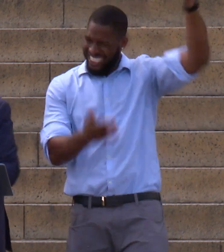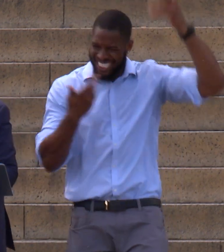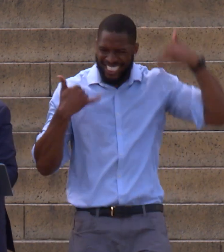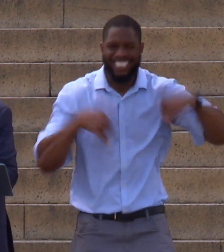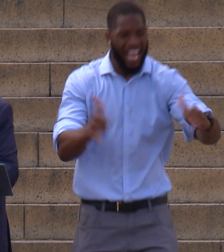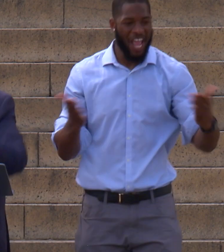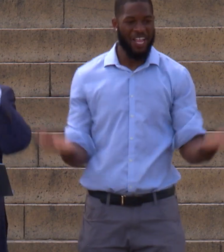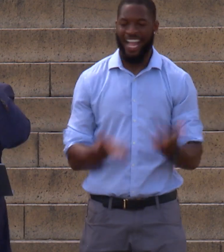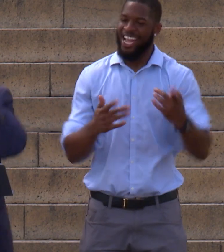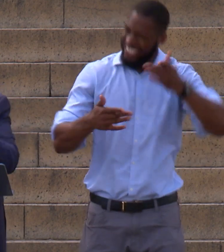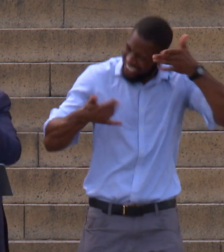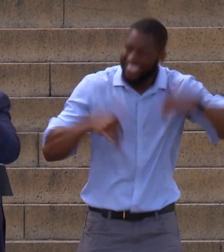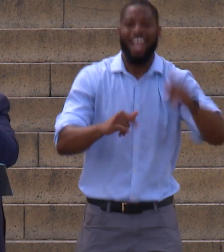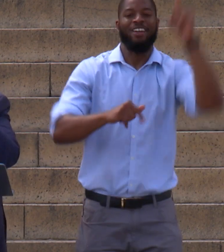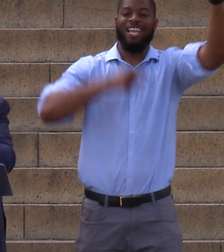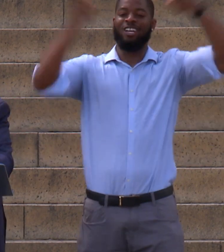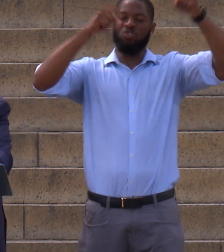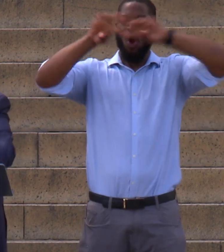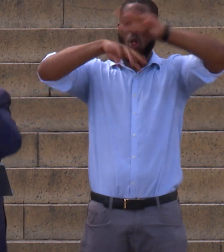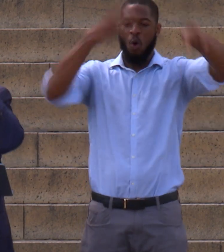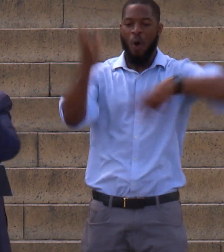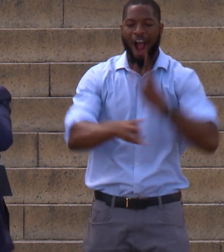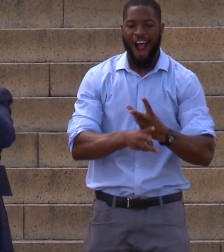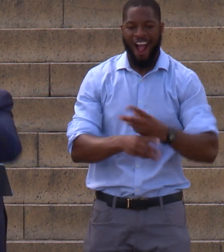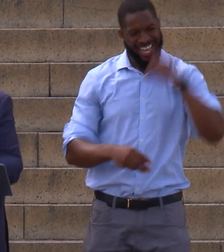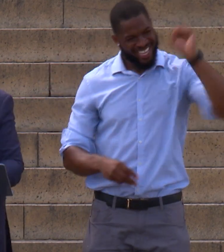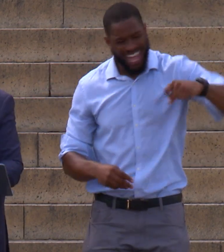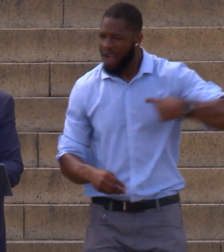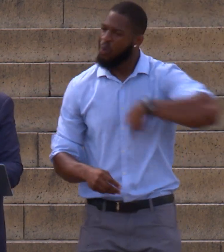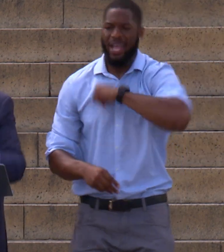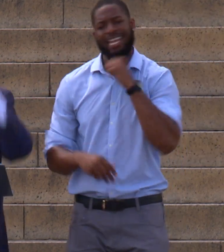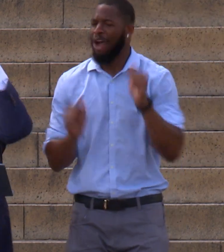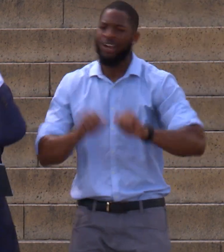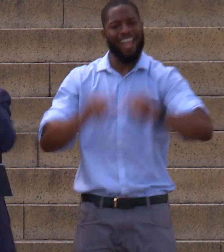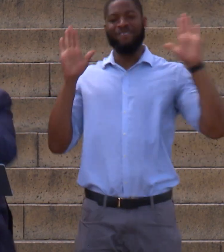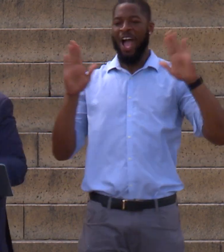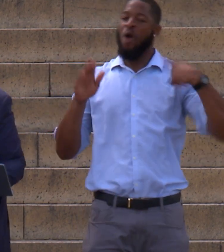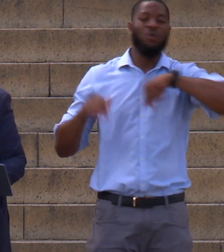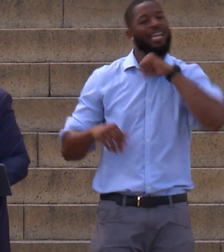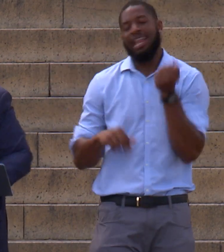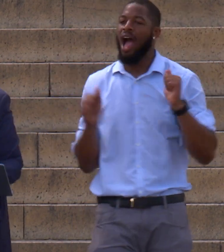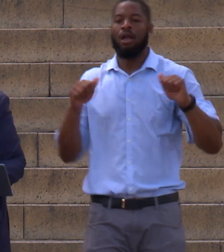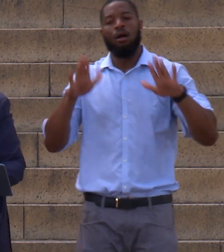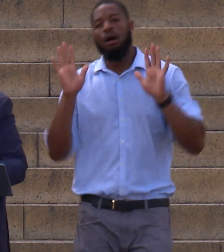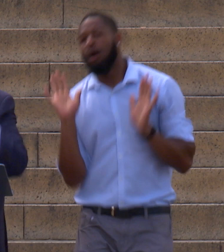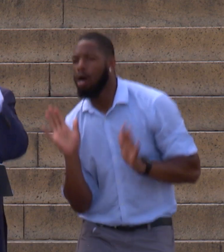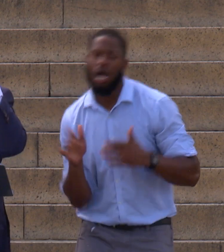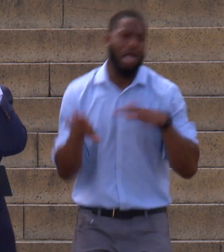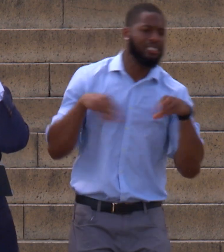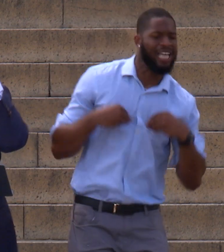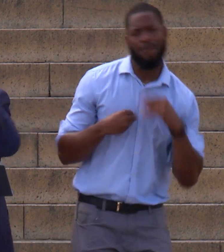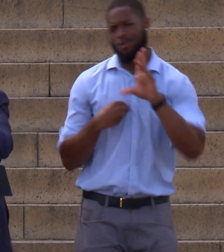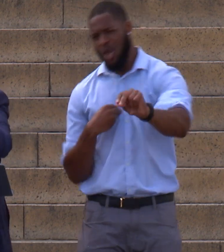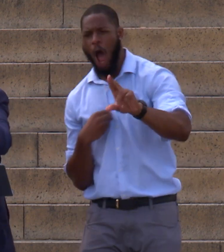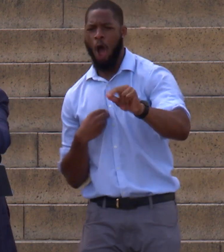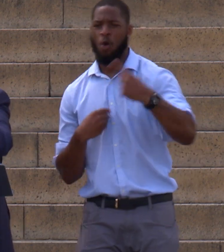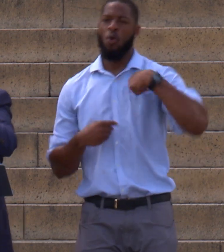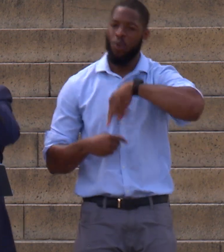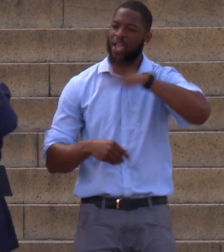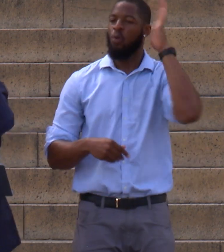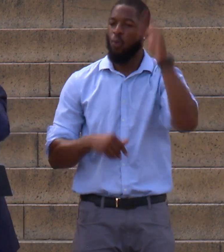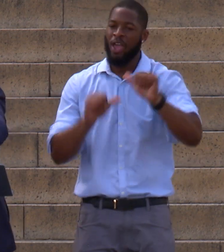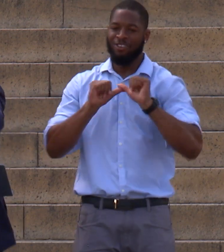on the throne. Let's not give up. Let's not give up. Let's not give out. We must move